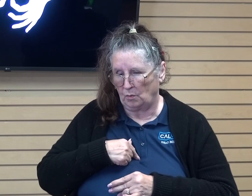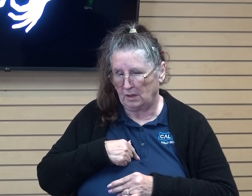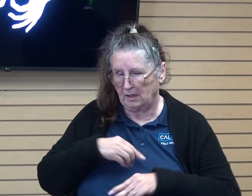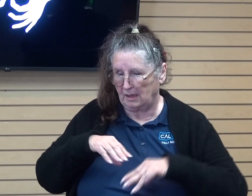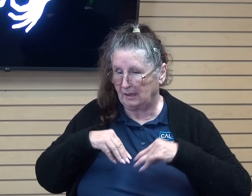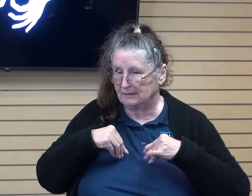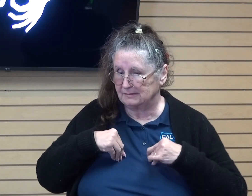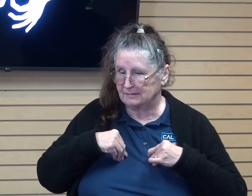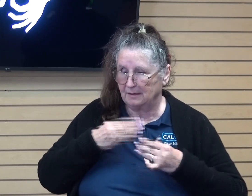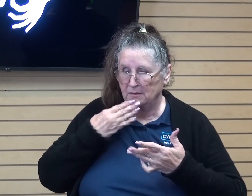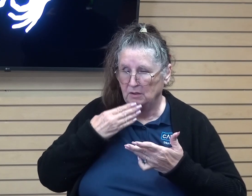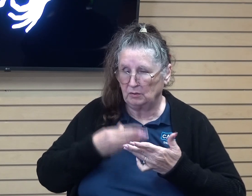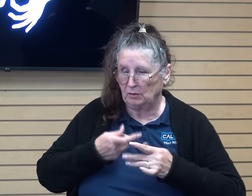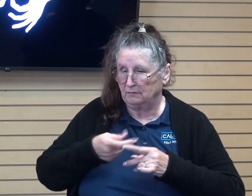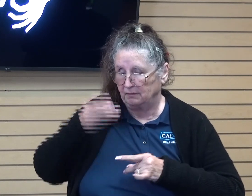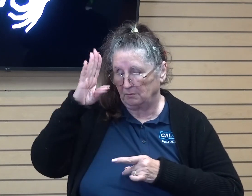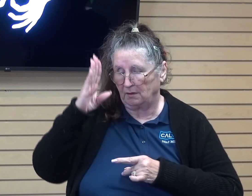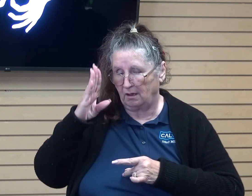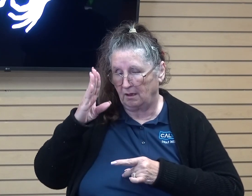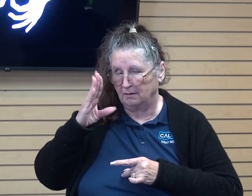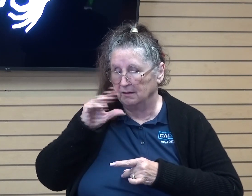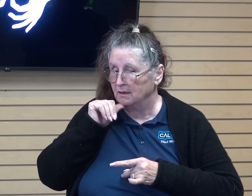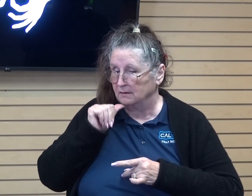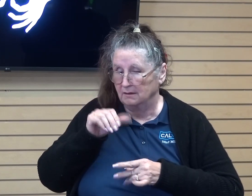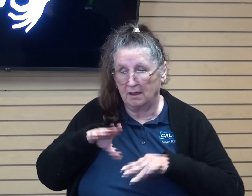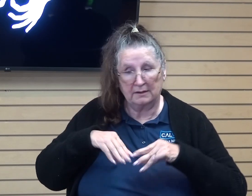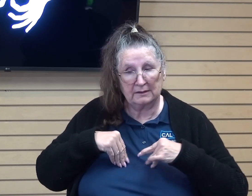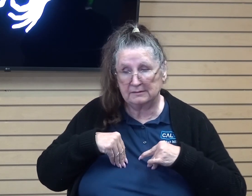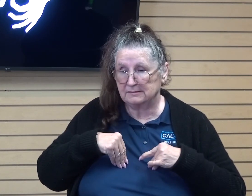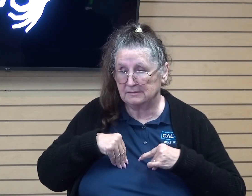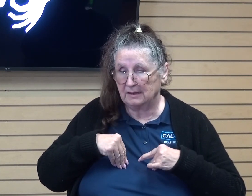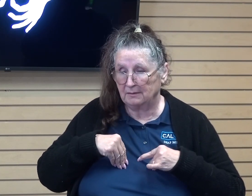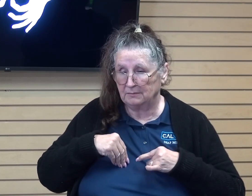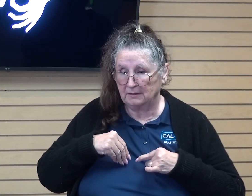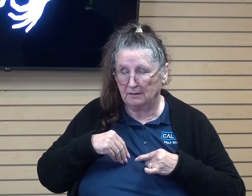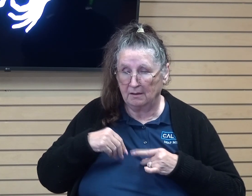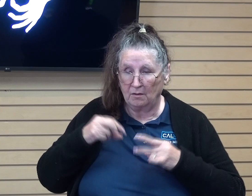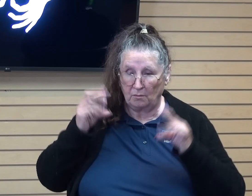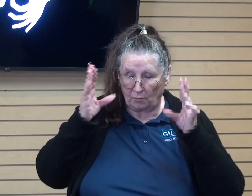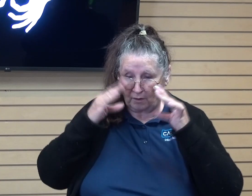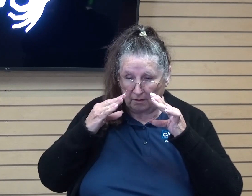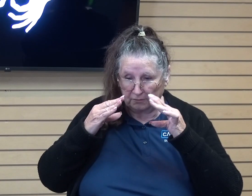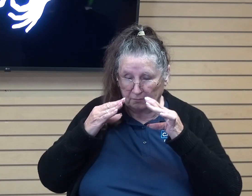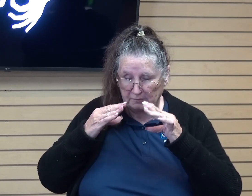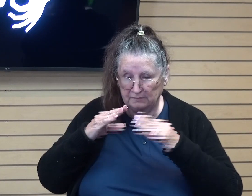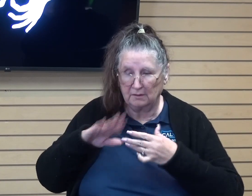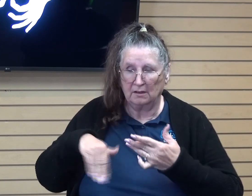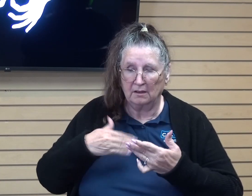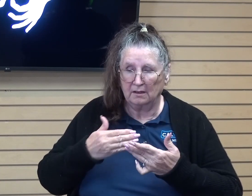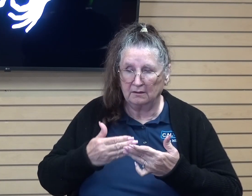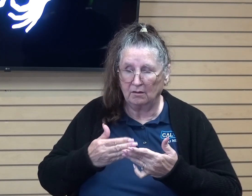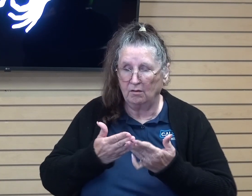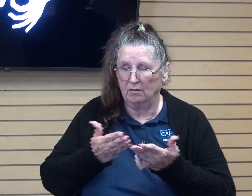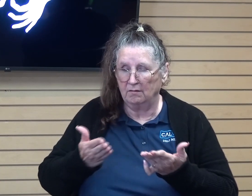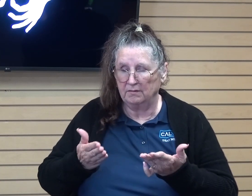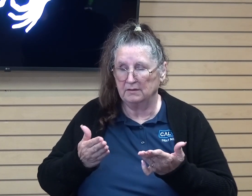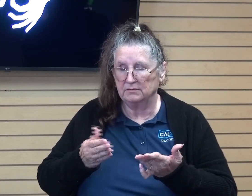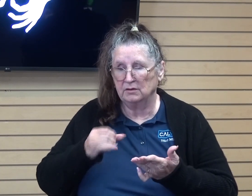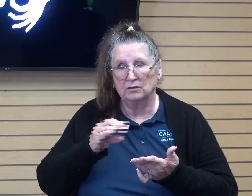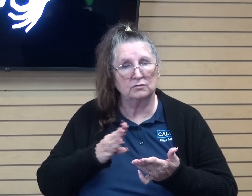good from God and shall we not accept adversity? In all this, Job did not sin